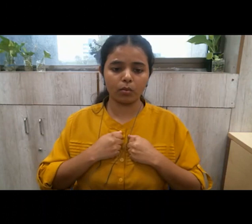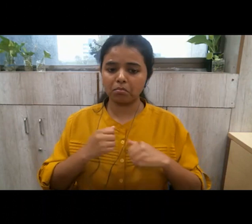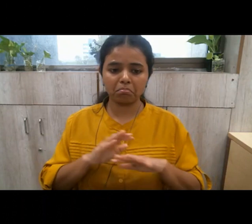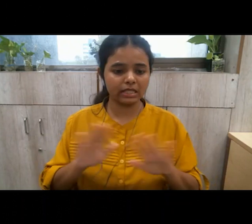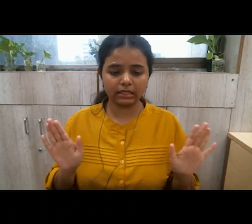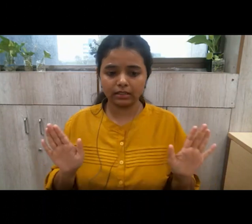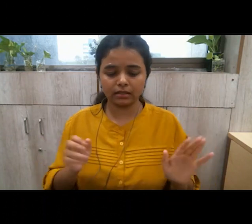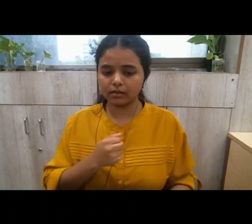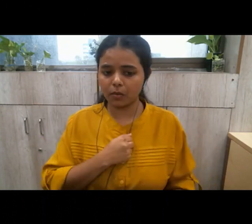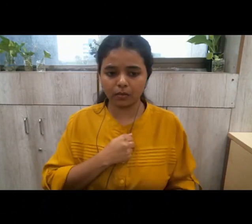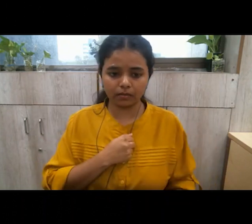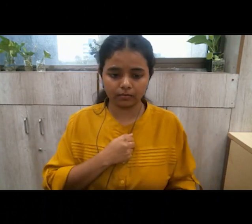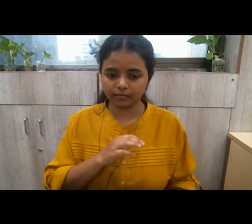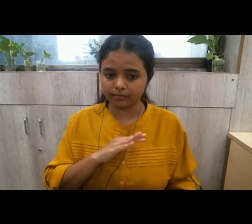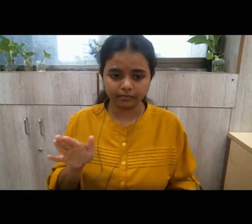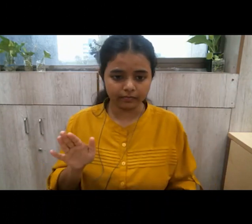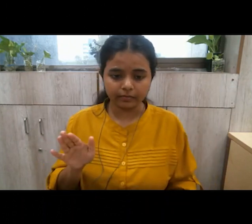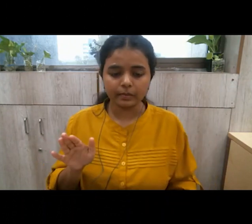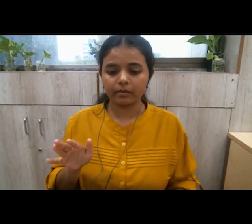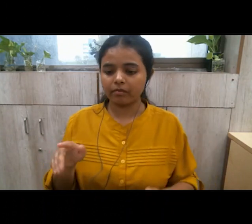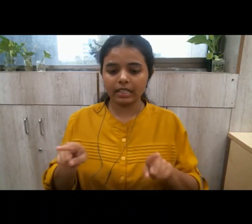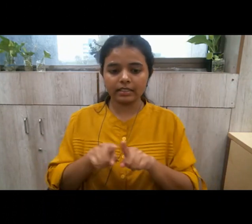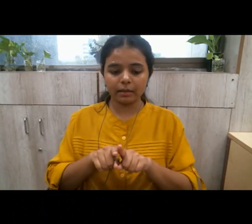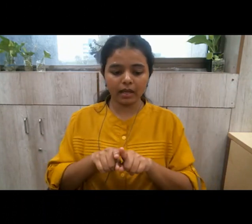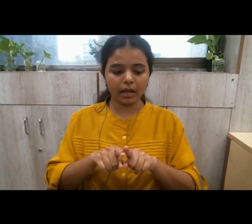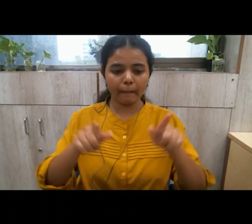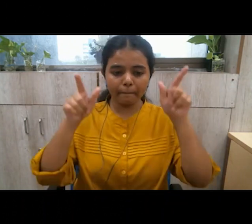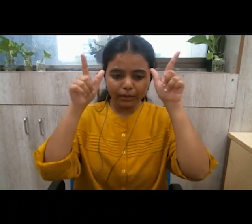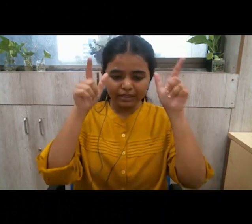then we will be like that group of wildebeests